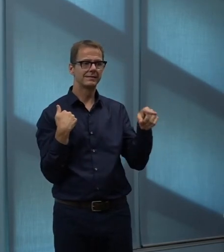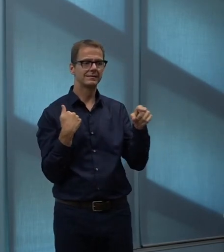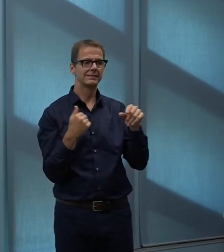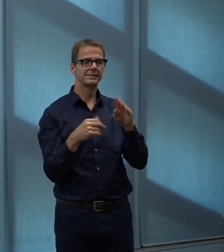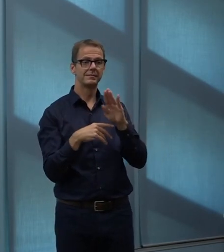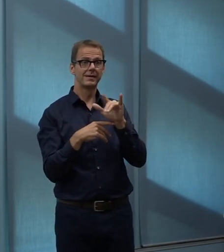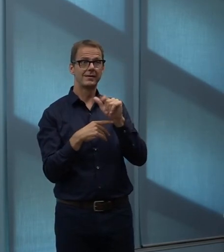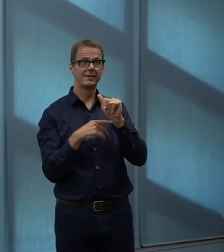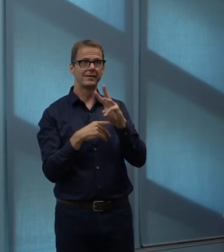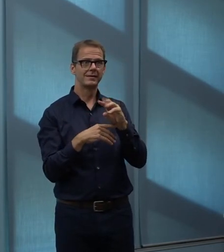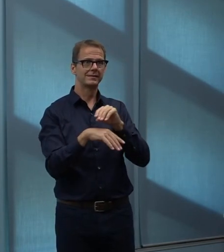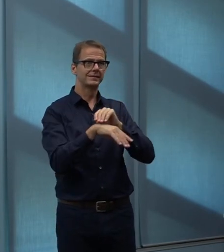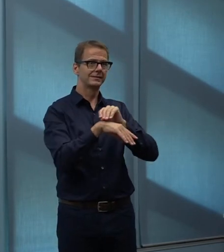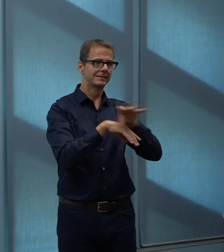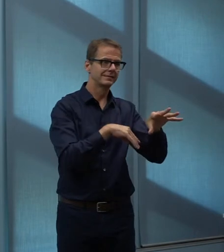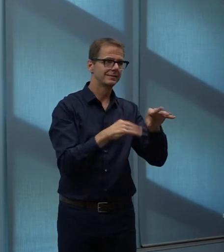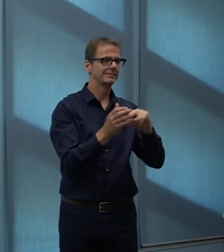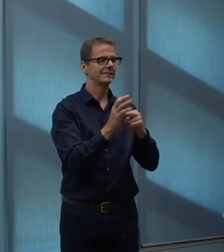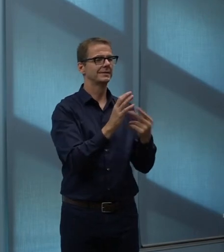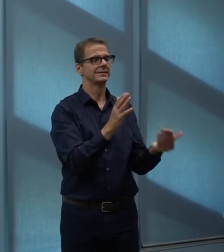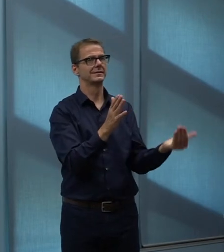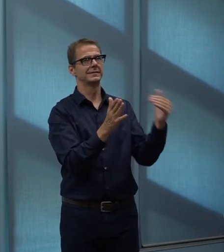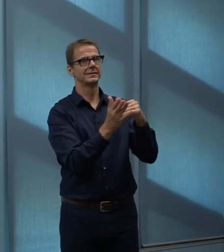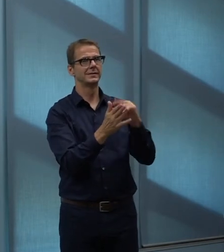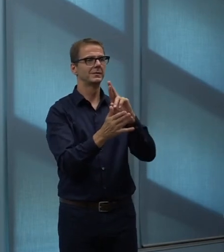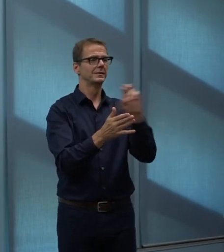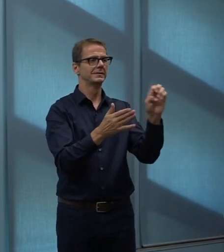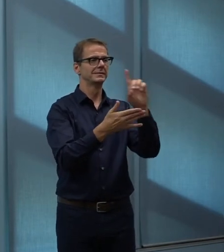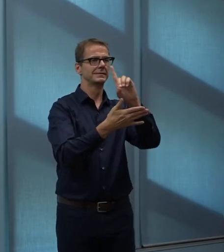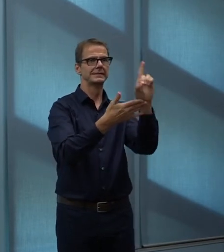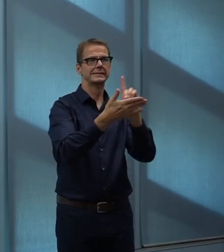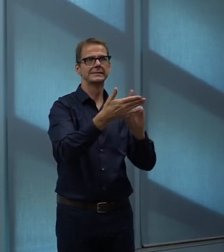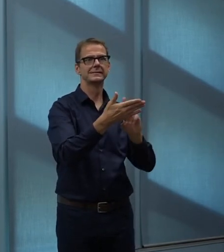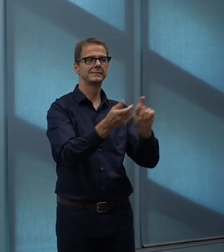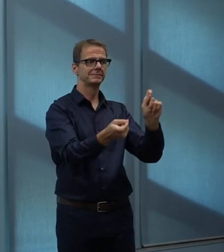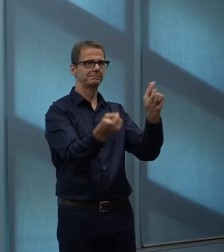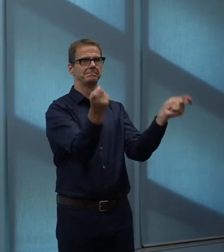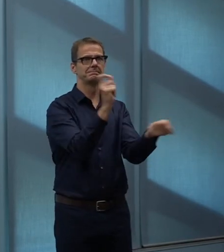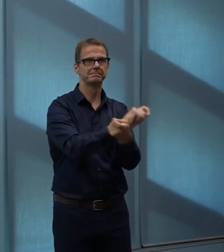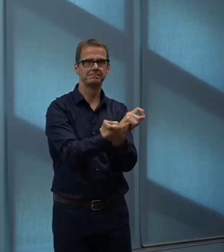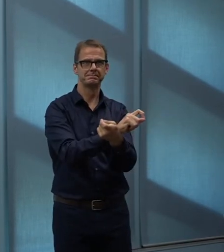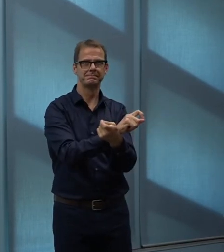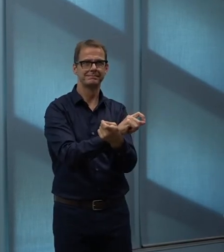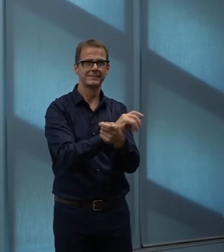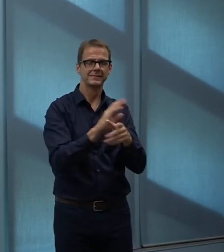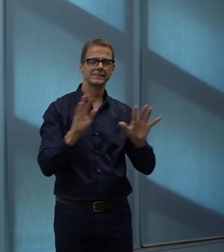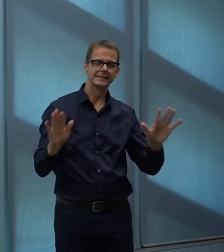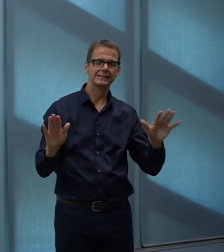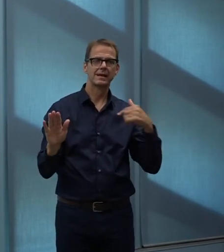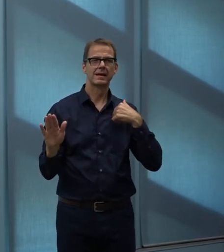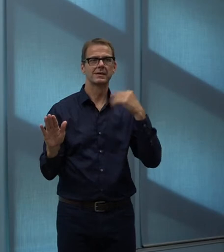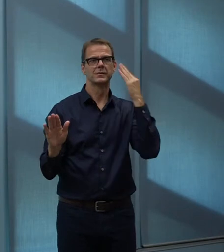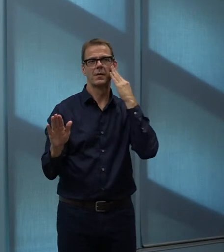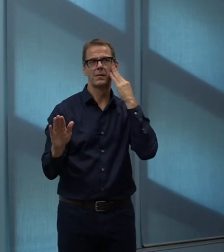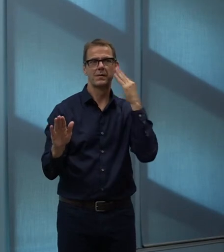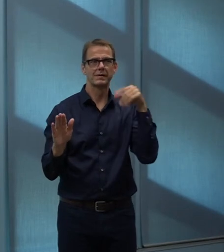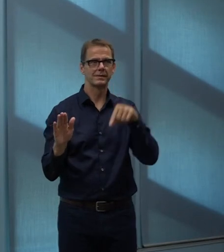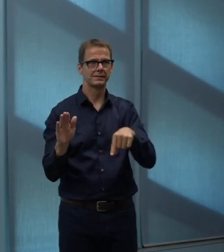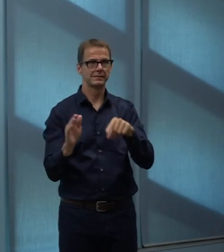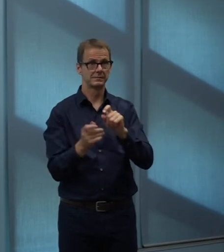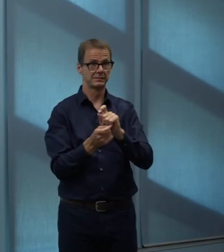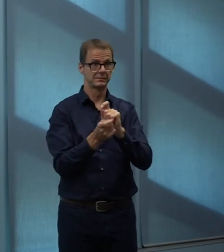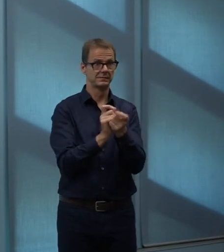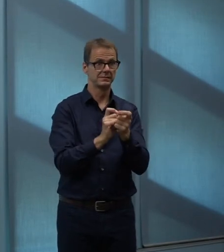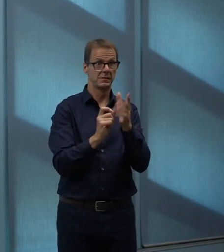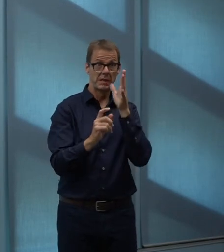years and years and years for it to materially change those outcomes in ways that are visible to people, but it all adds up